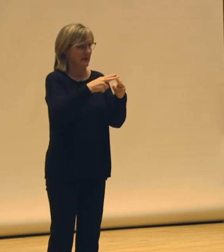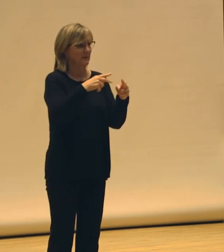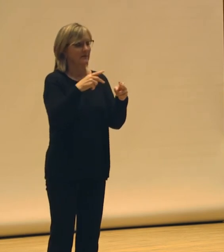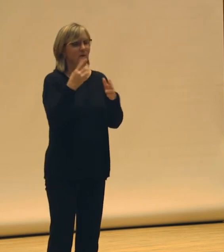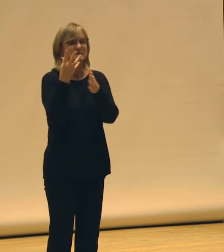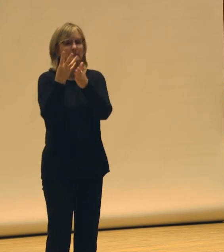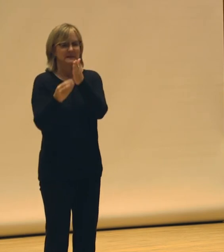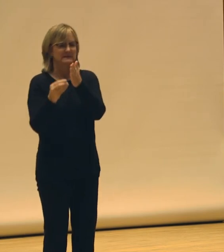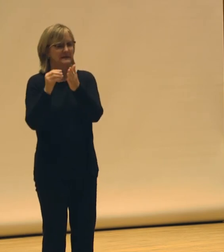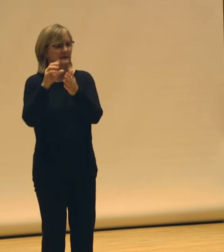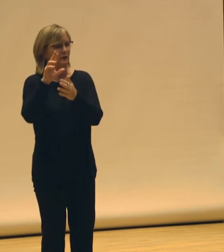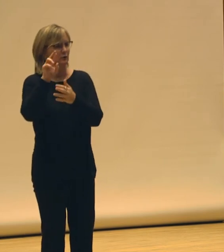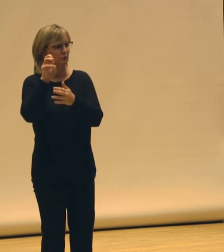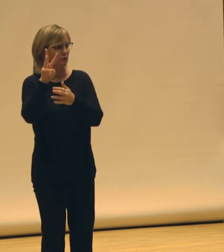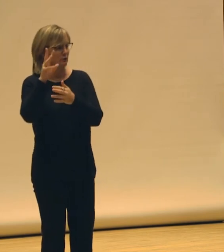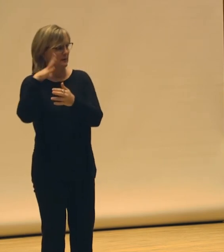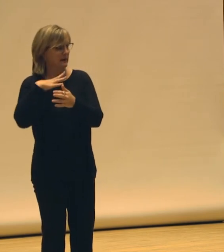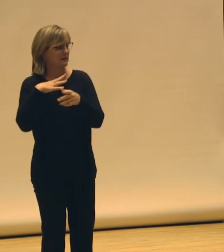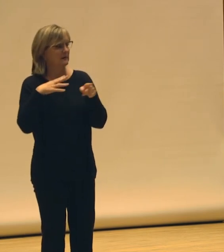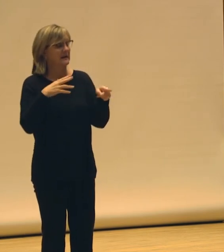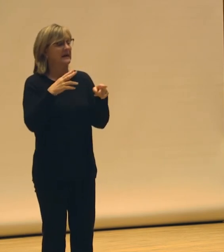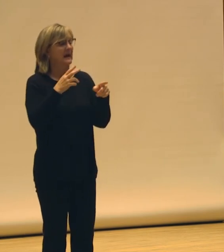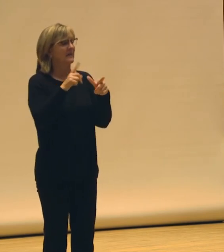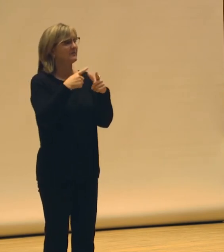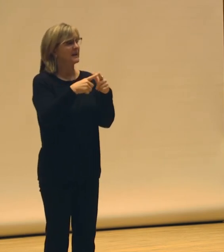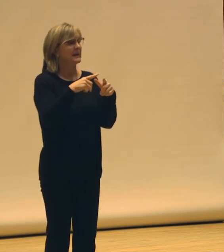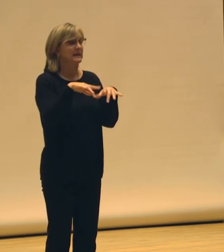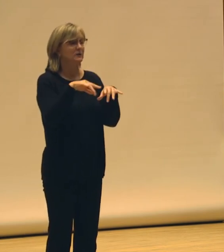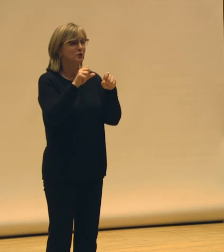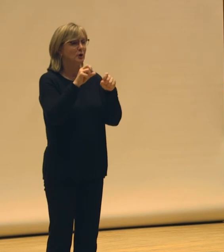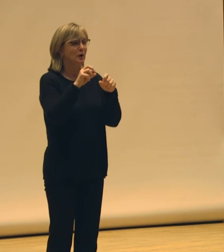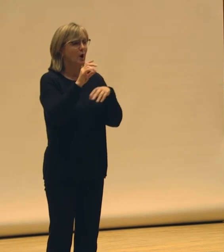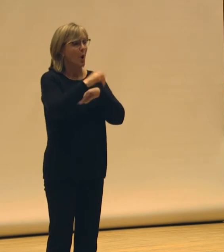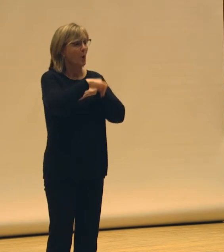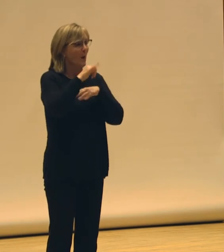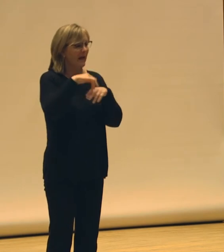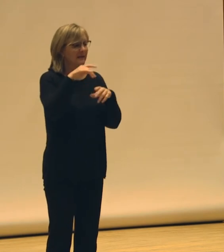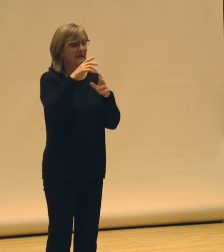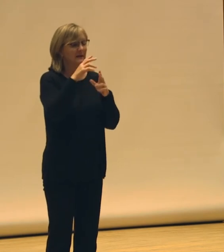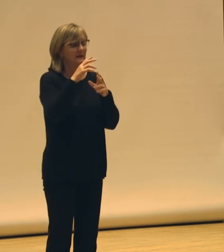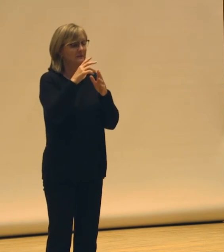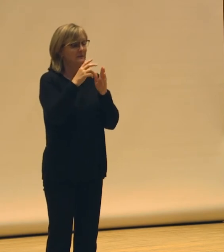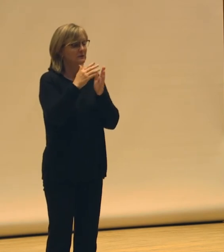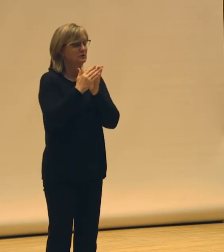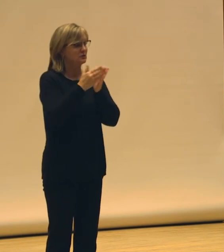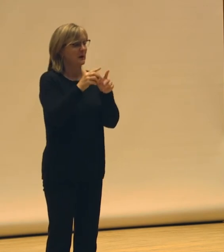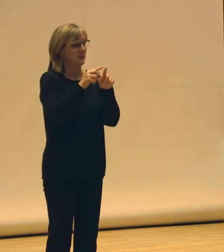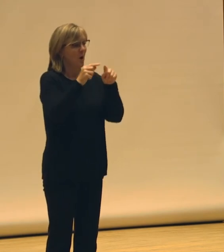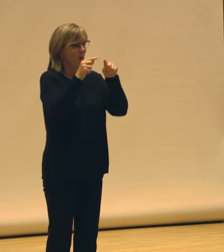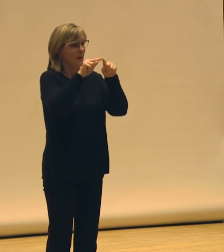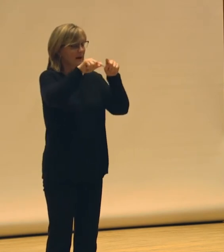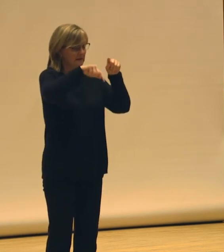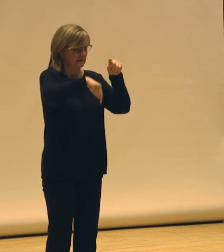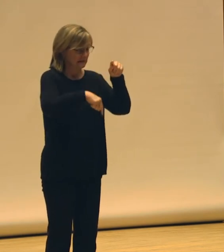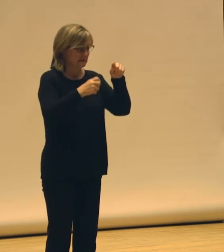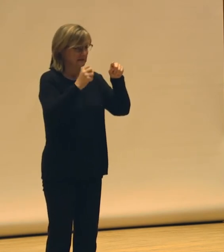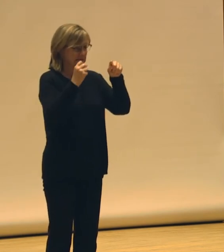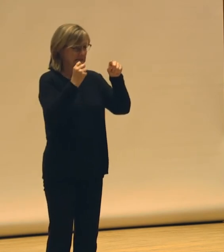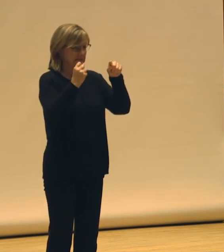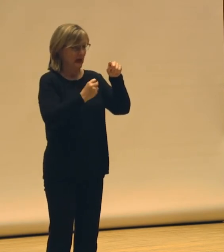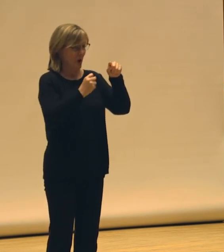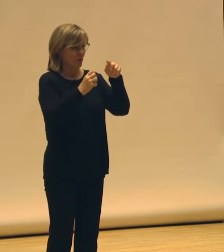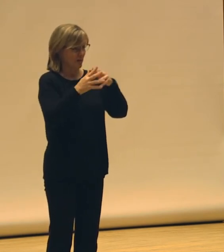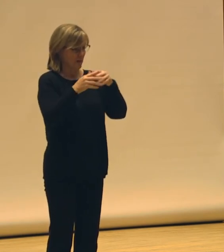there. He got into New York on the assumed name. Took a steam, a whaling ship, excuse me, all the way down around South America. Ended up in Hawaii.